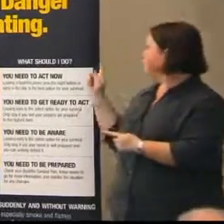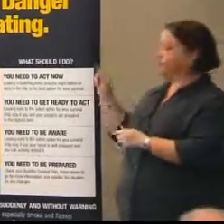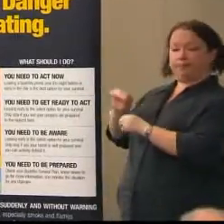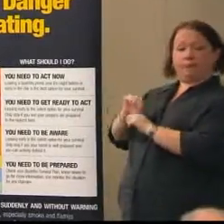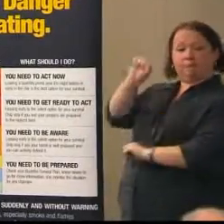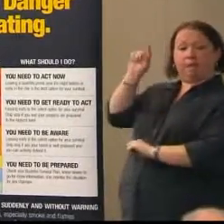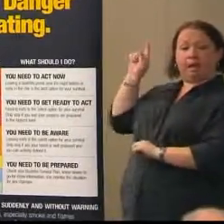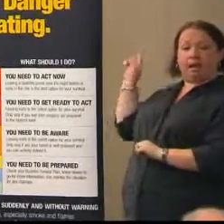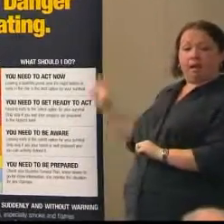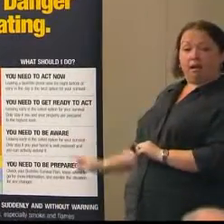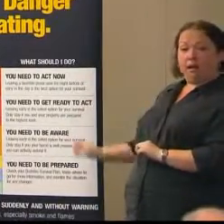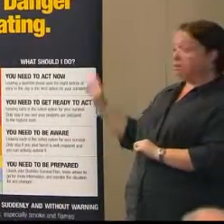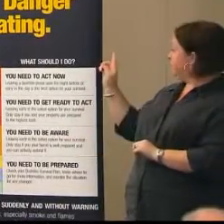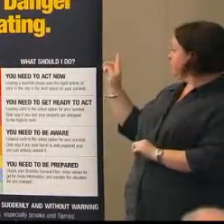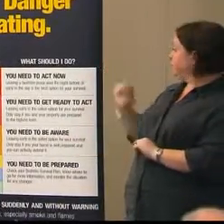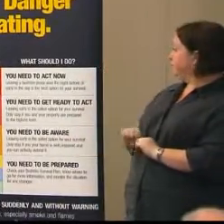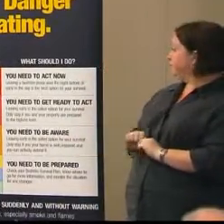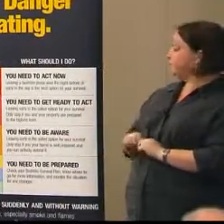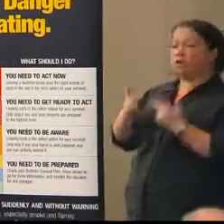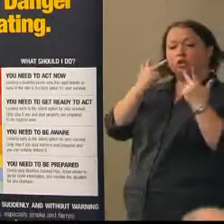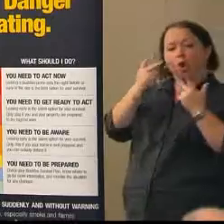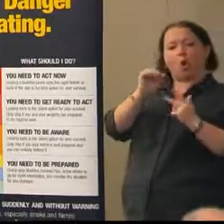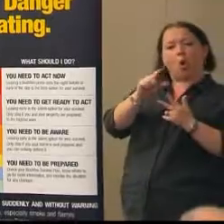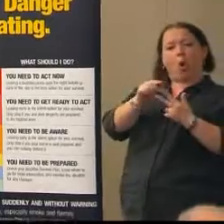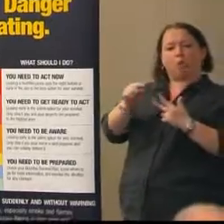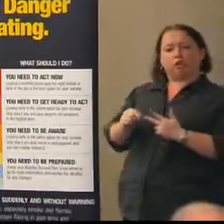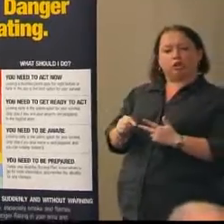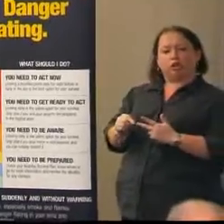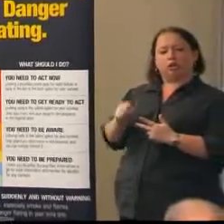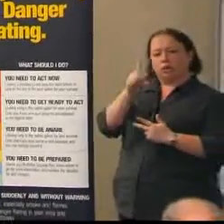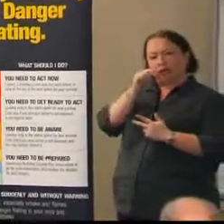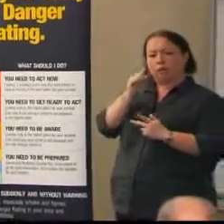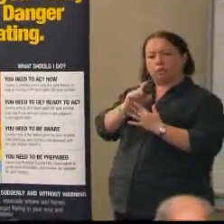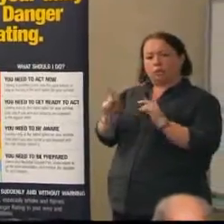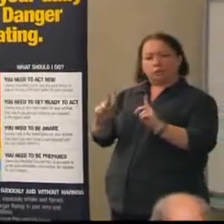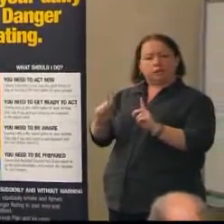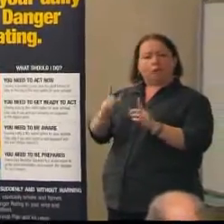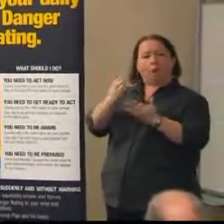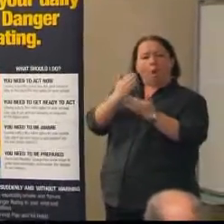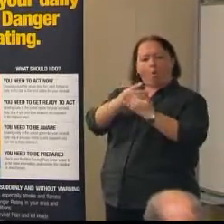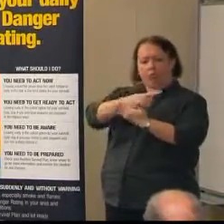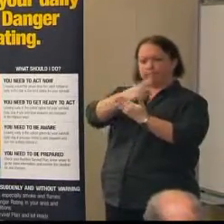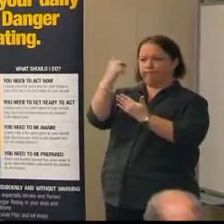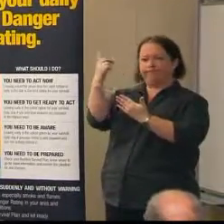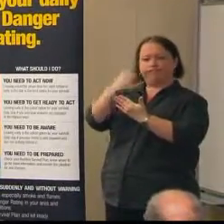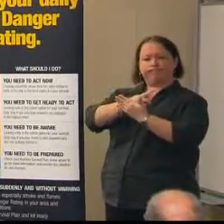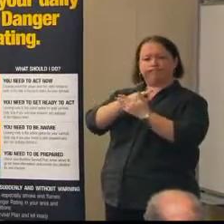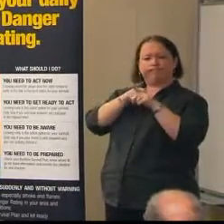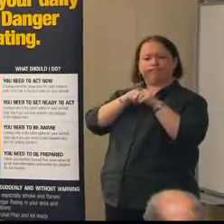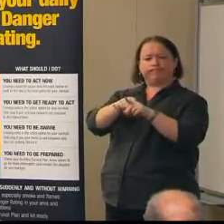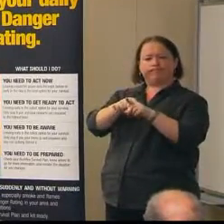out such as this indicates your options that are available to you on the fire danger rating that's applicable